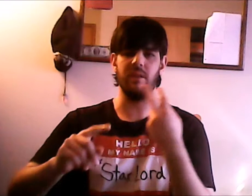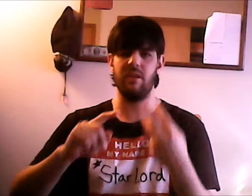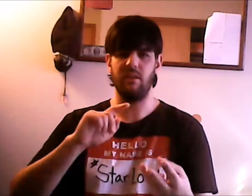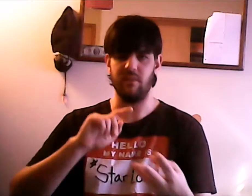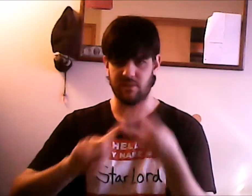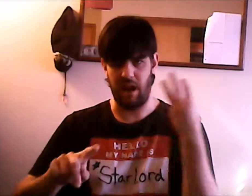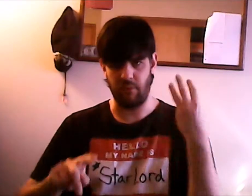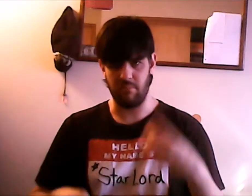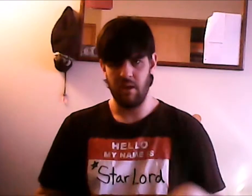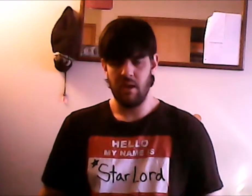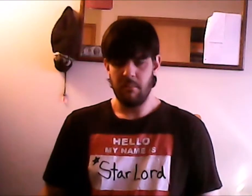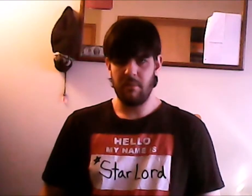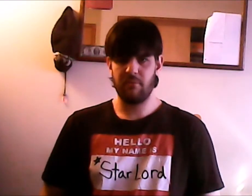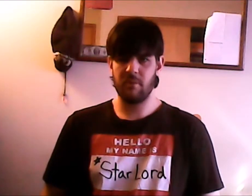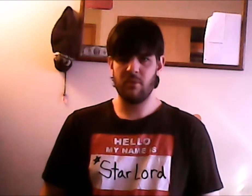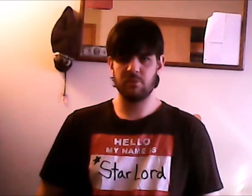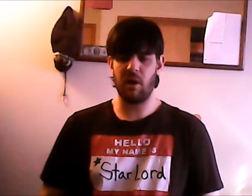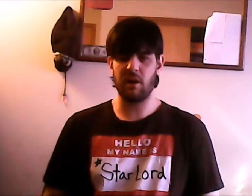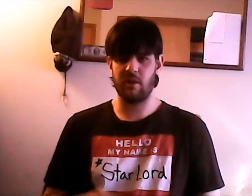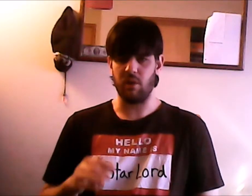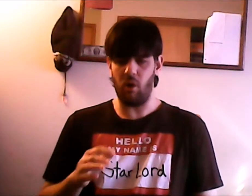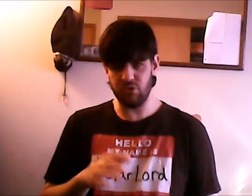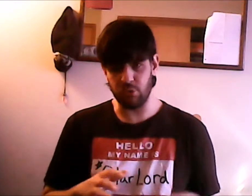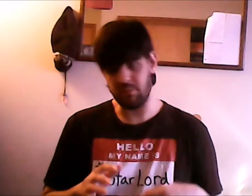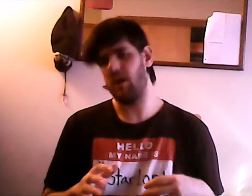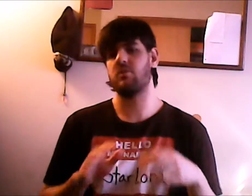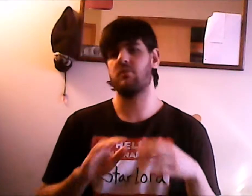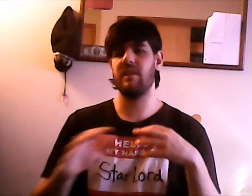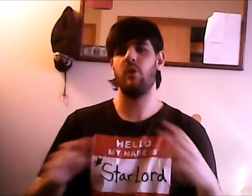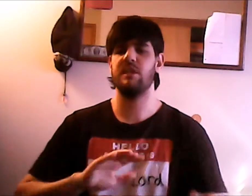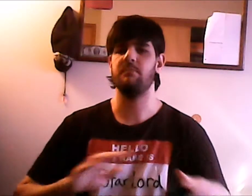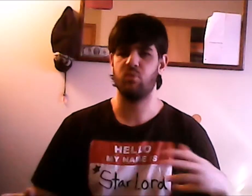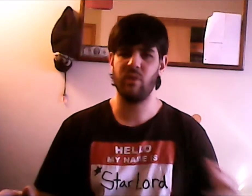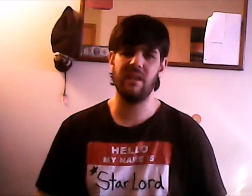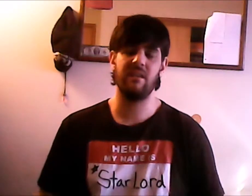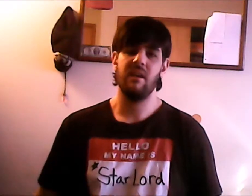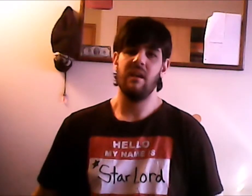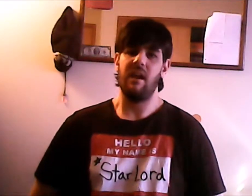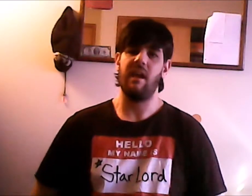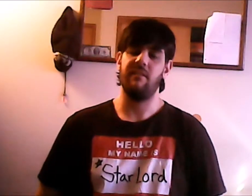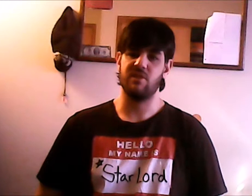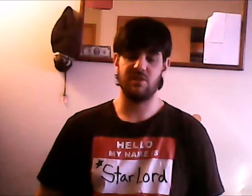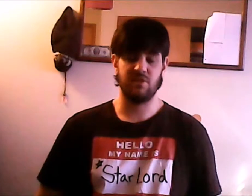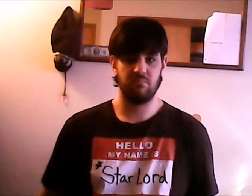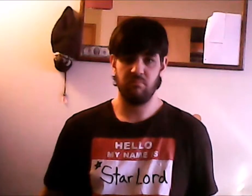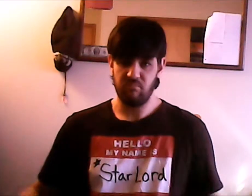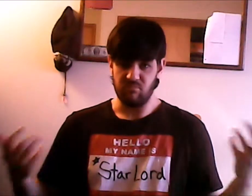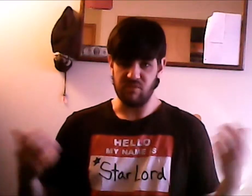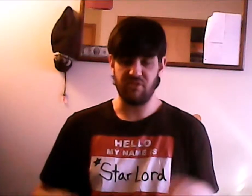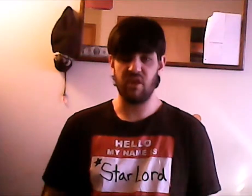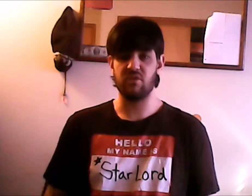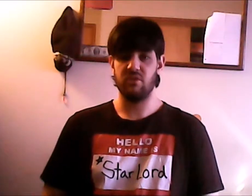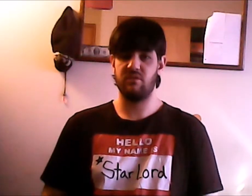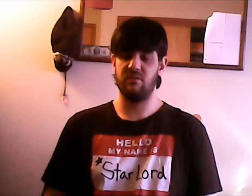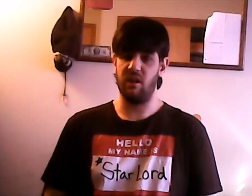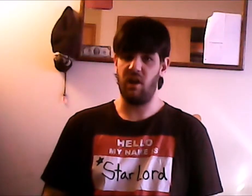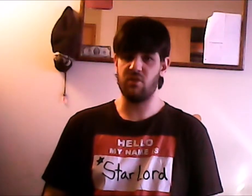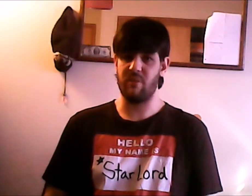Oblivion then Skyrim but for the most part there will also be other videos in between and just different other other